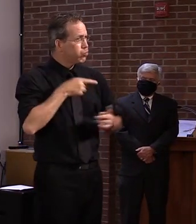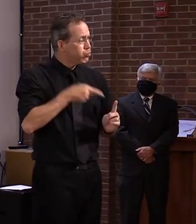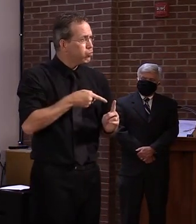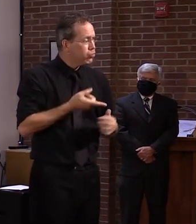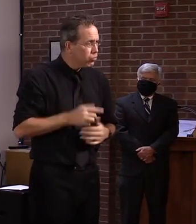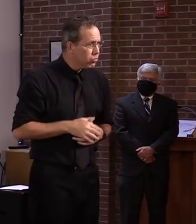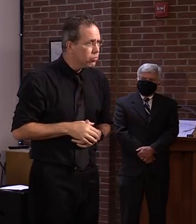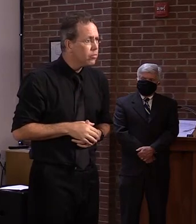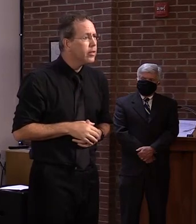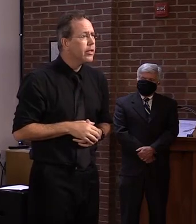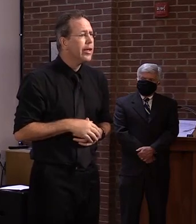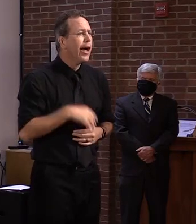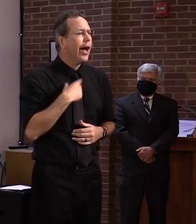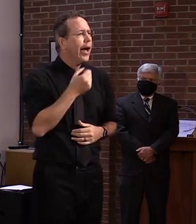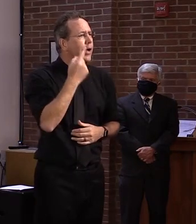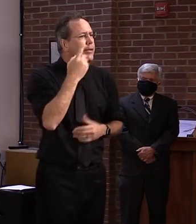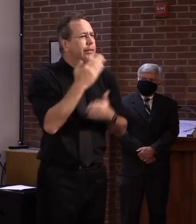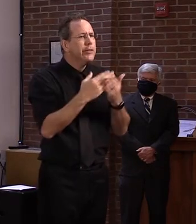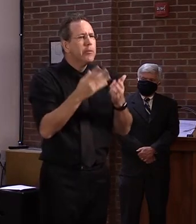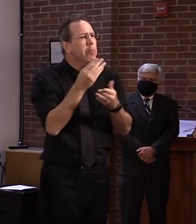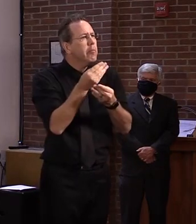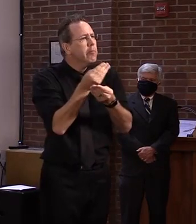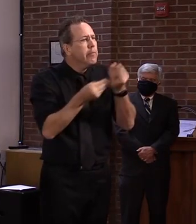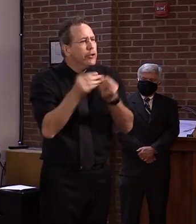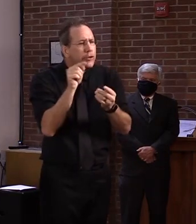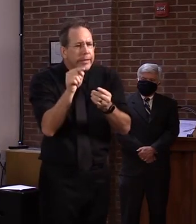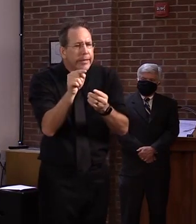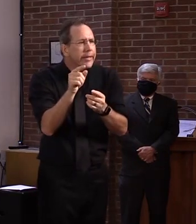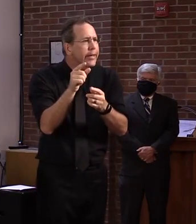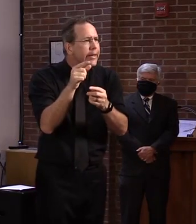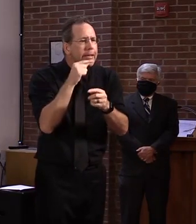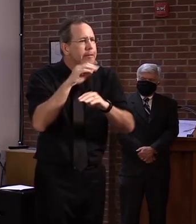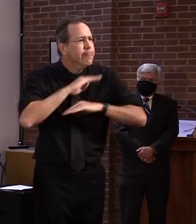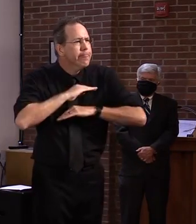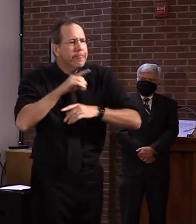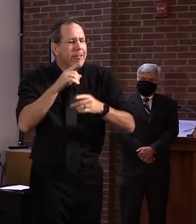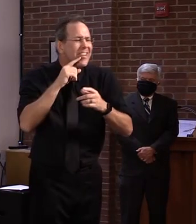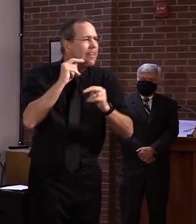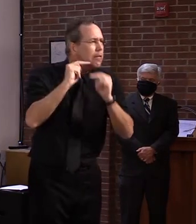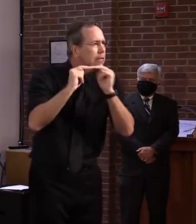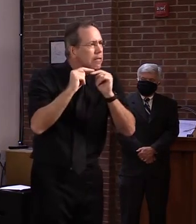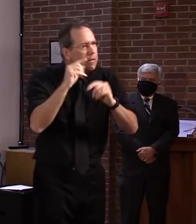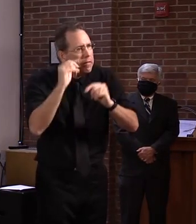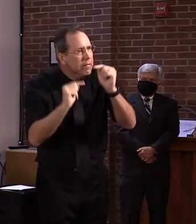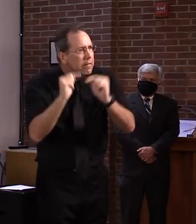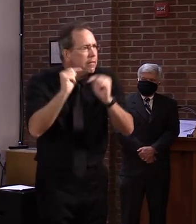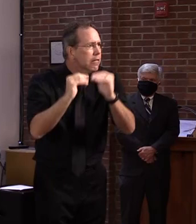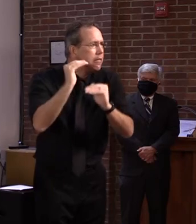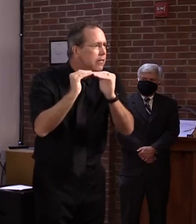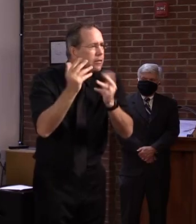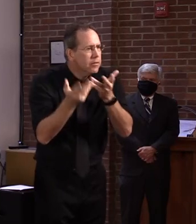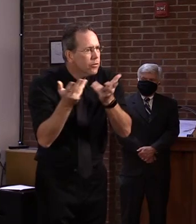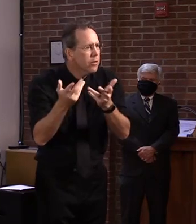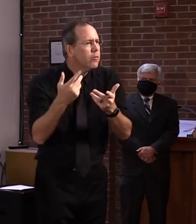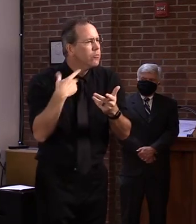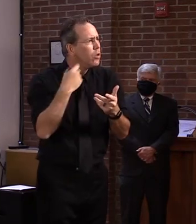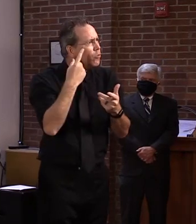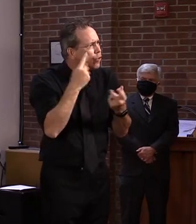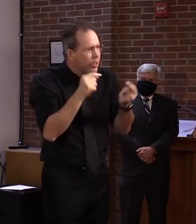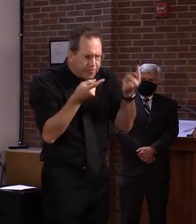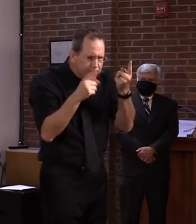with every budget that's presented, there are negotiations and there are thoughts on both sides on how to improve. And we're